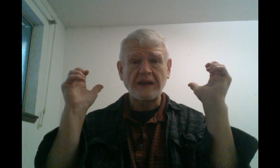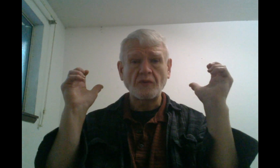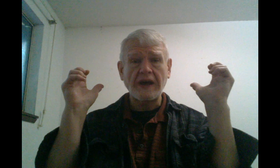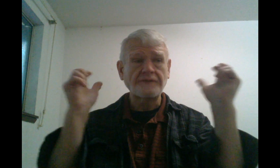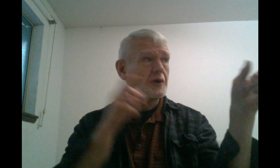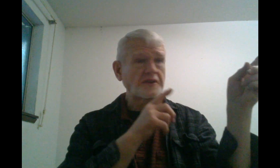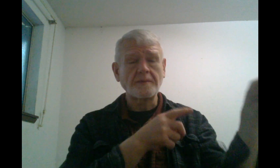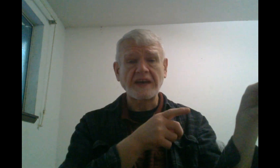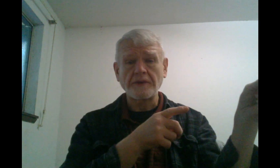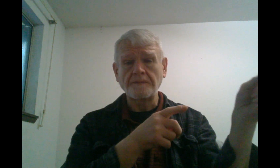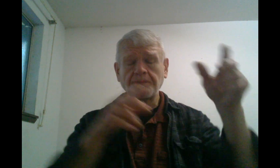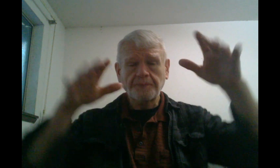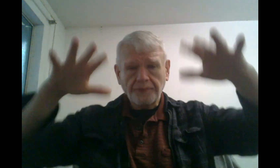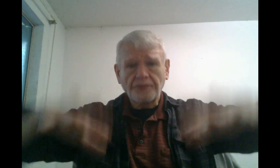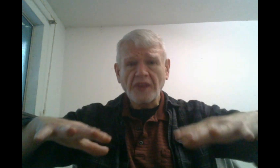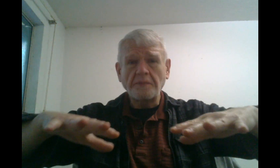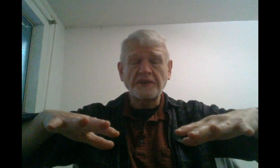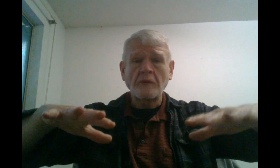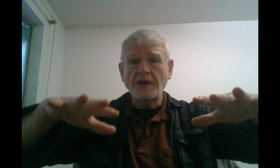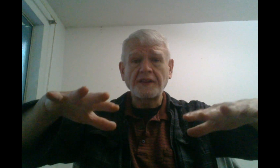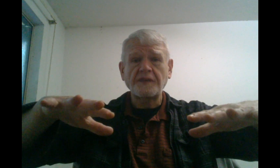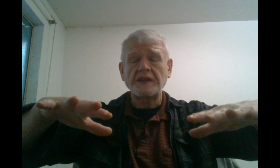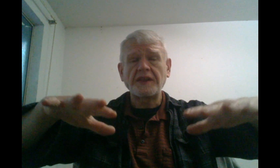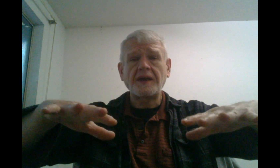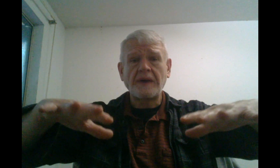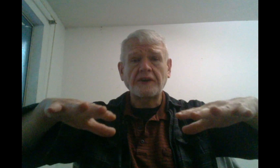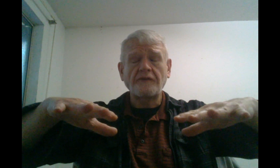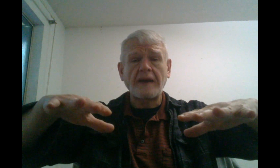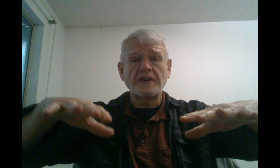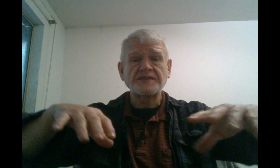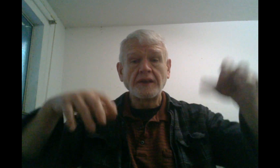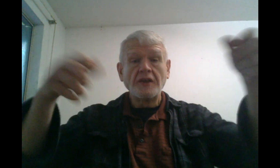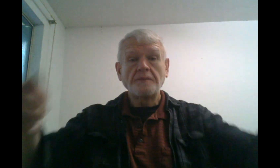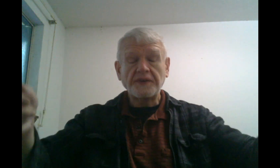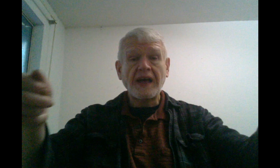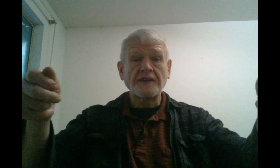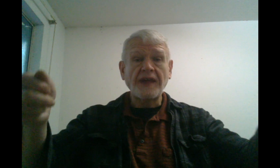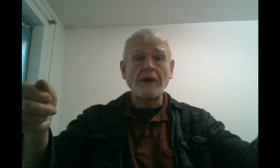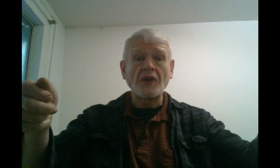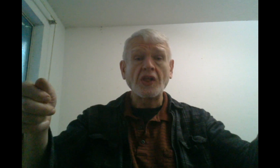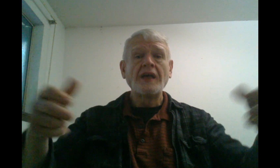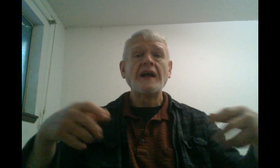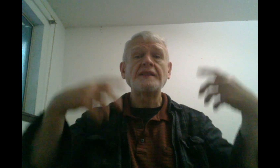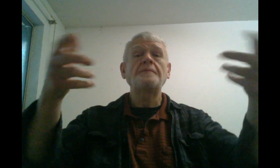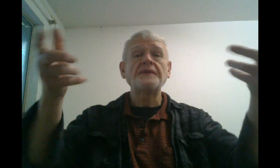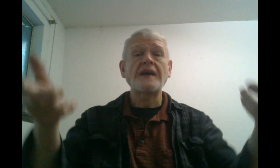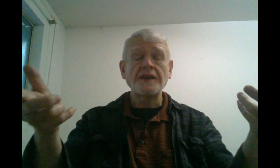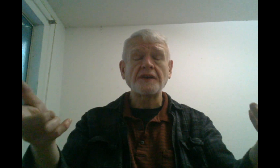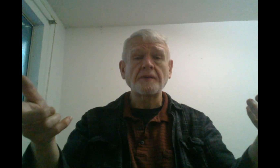bed after going to the bathroom. I put down one of the microfibers, put down a towel, and then put down another